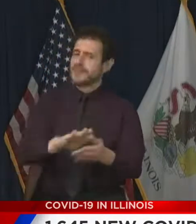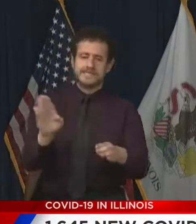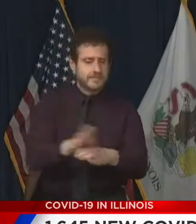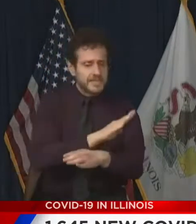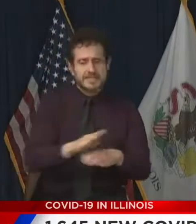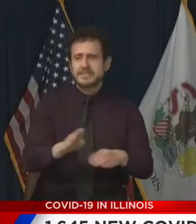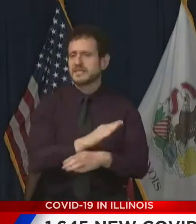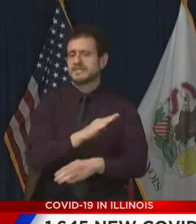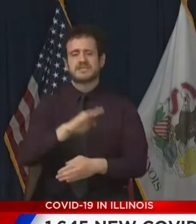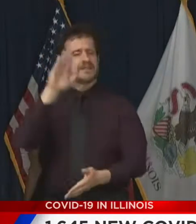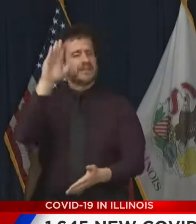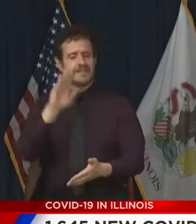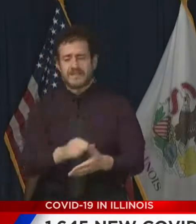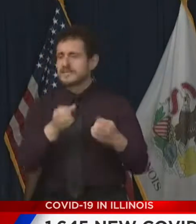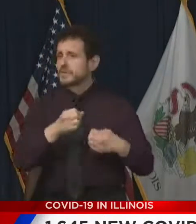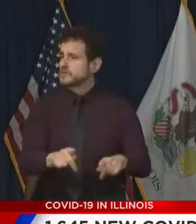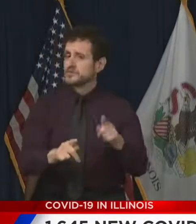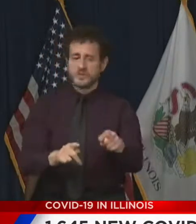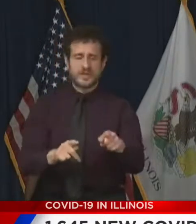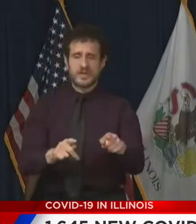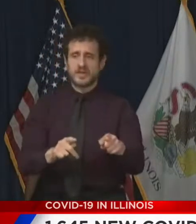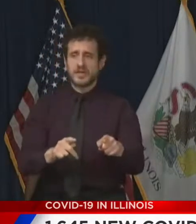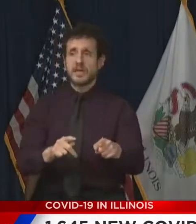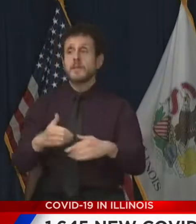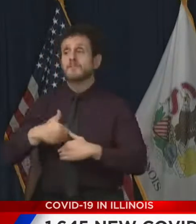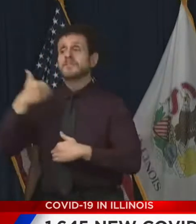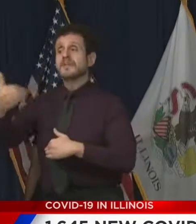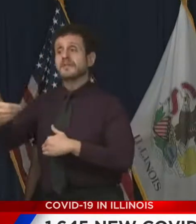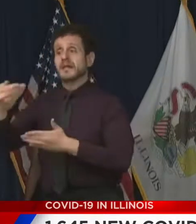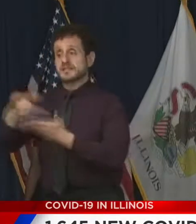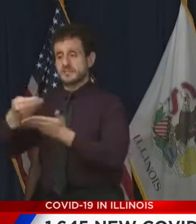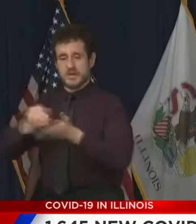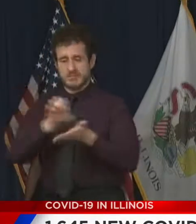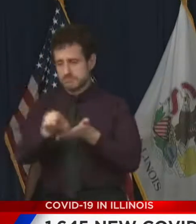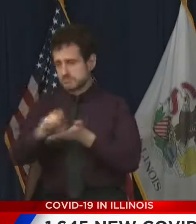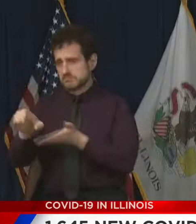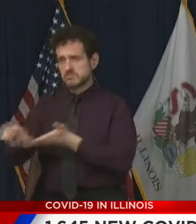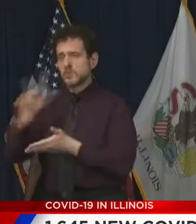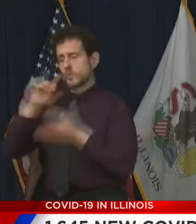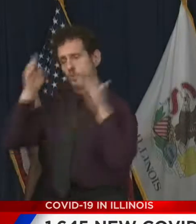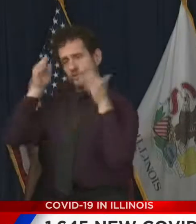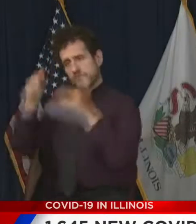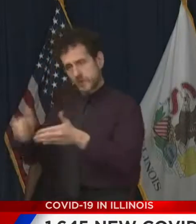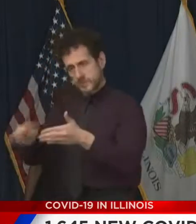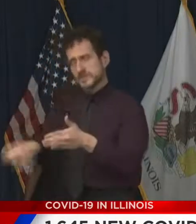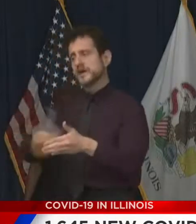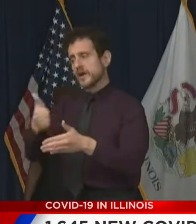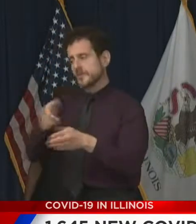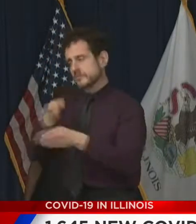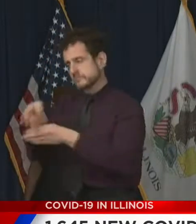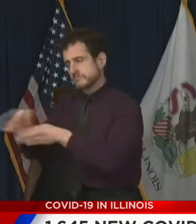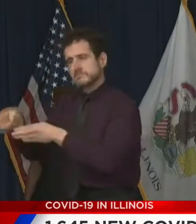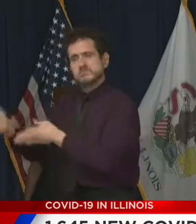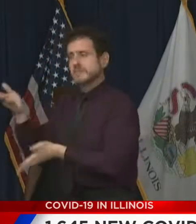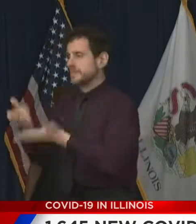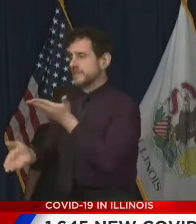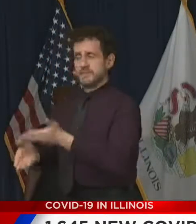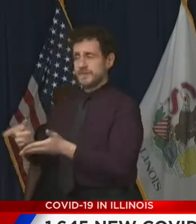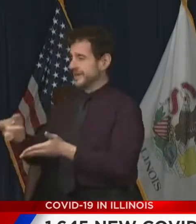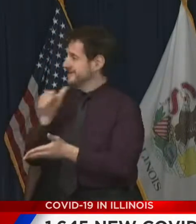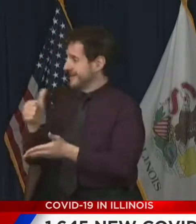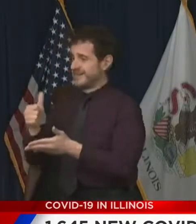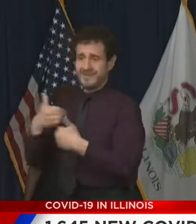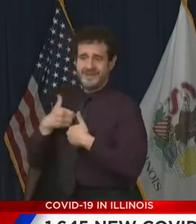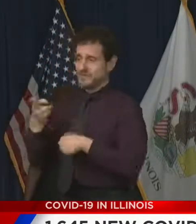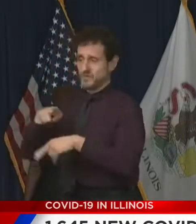restaurants and retail. But at the same time, the next rounds of BIG will include targeted initiatives for other sectors that may not return to normal